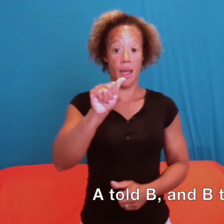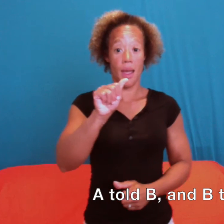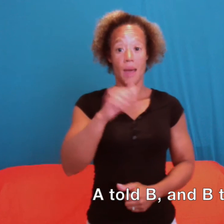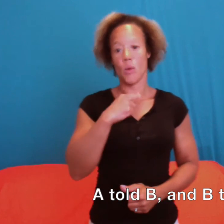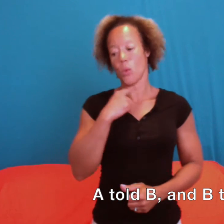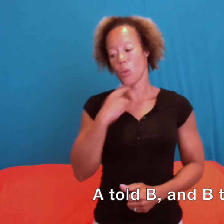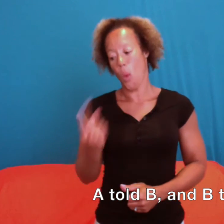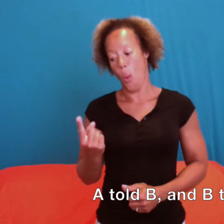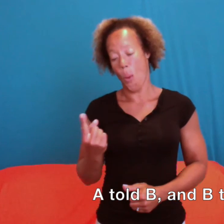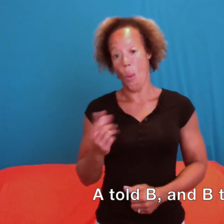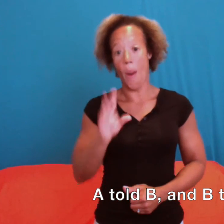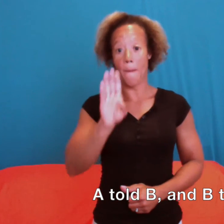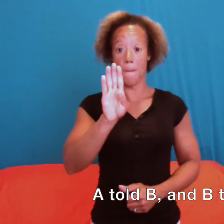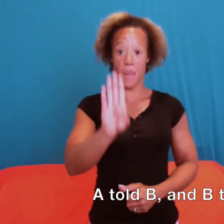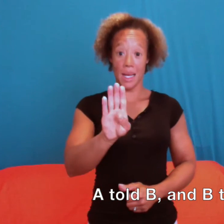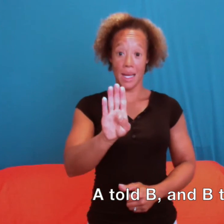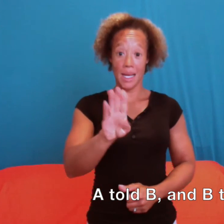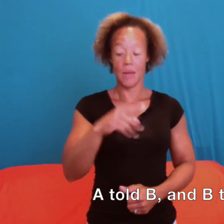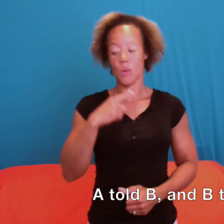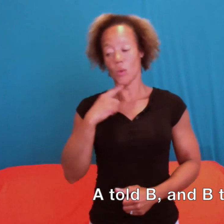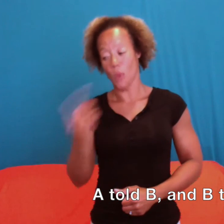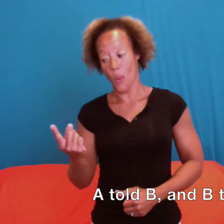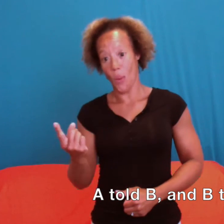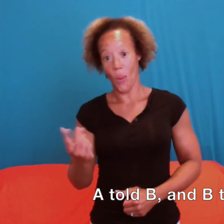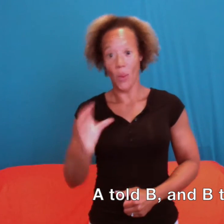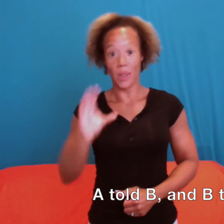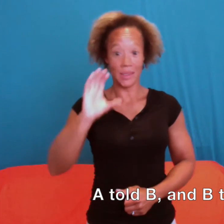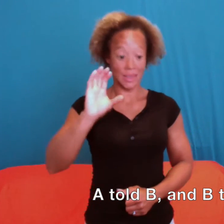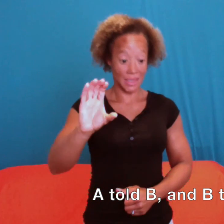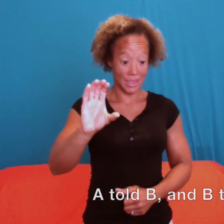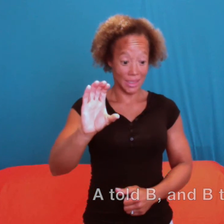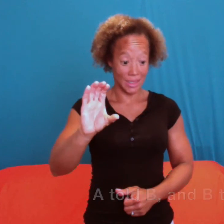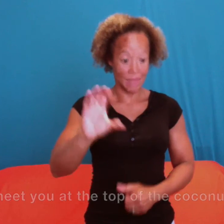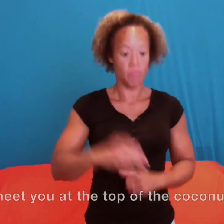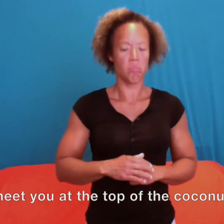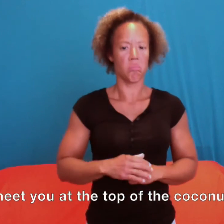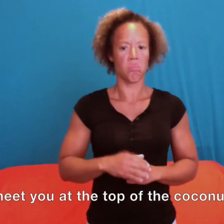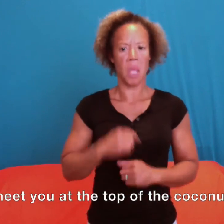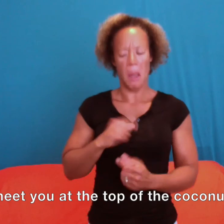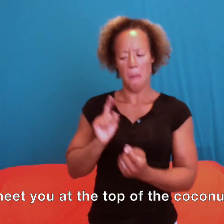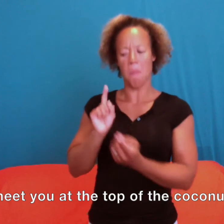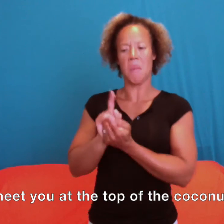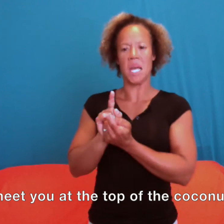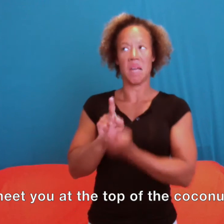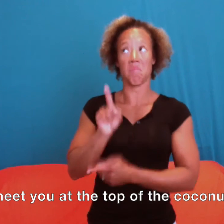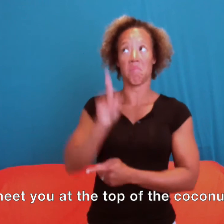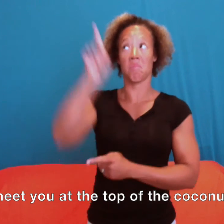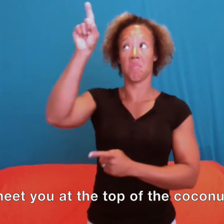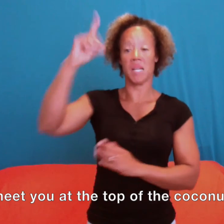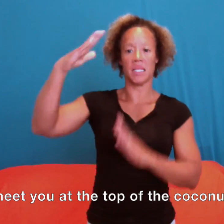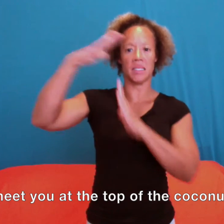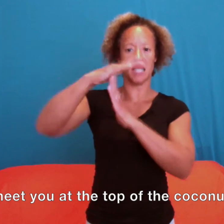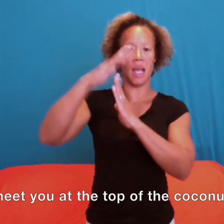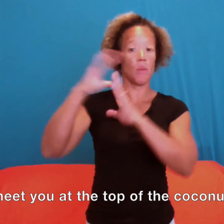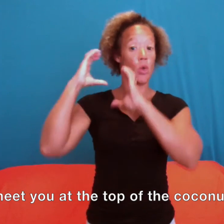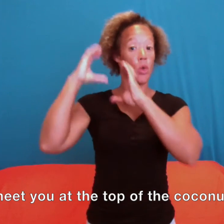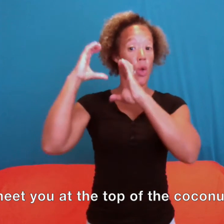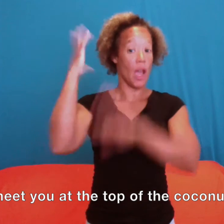A told B and B told C, I'll meet you at the top of the coconut